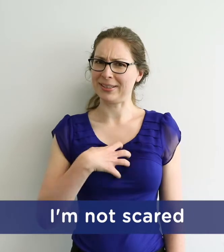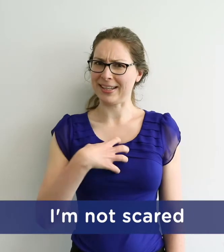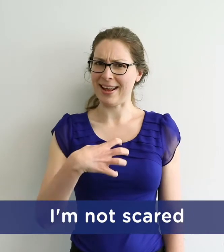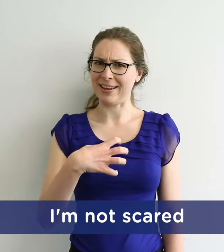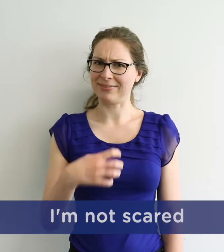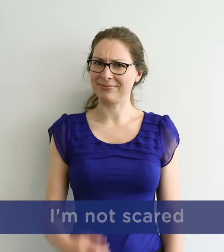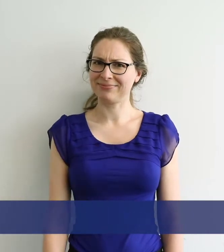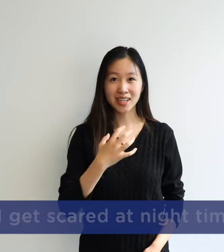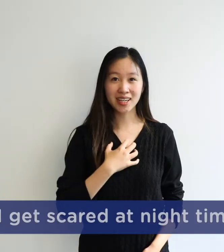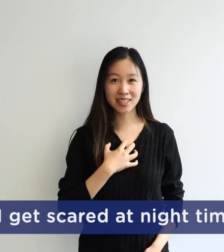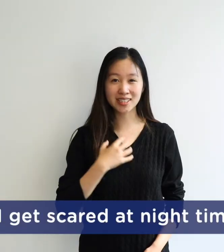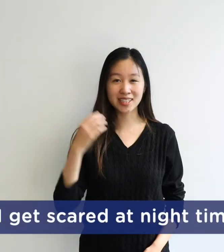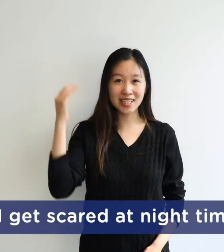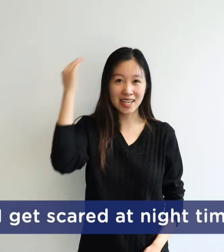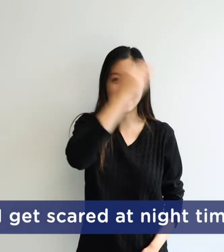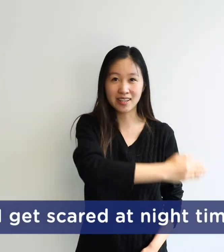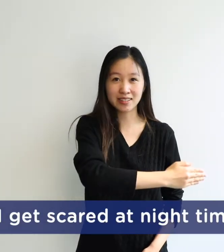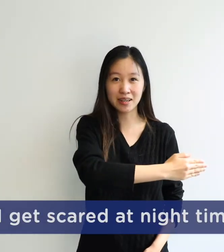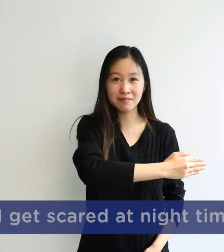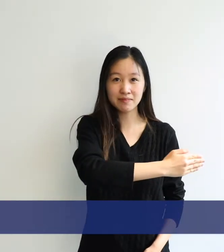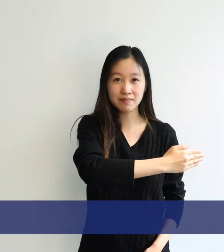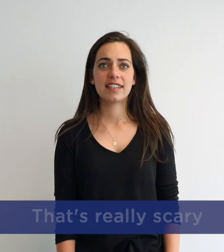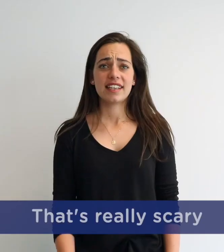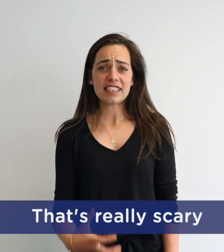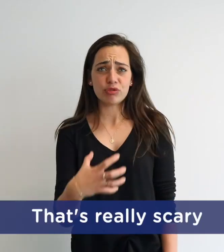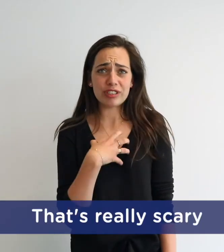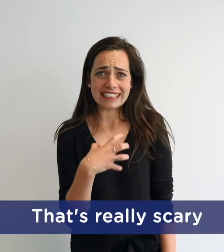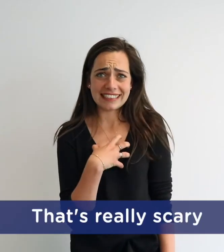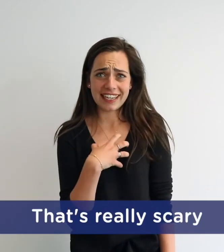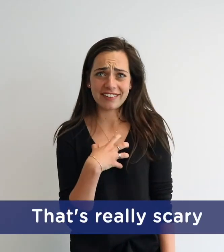scared. I get scared at night time. That's really scary.